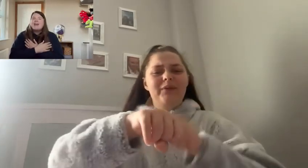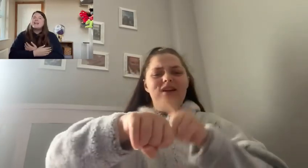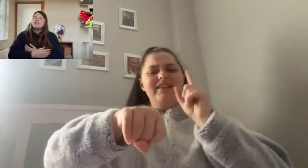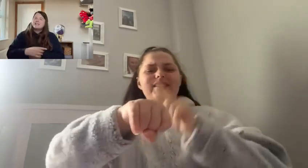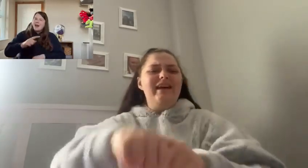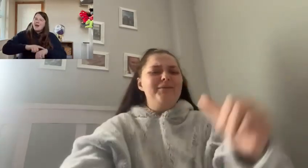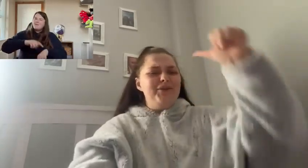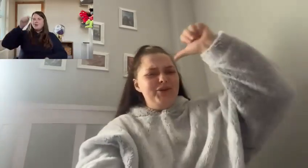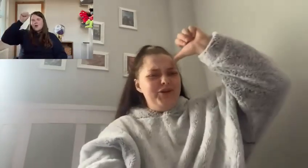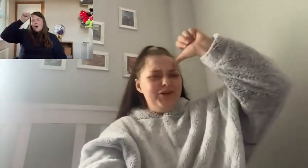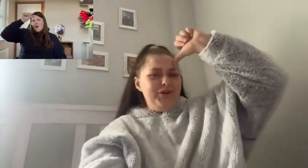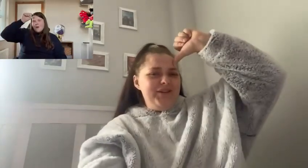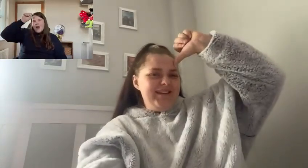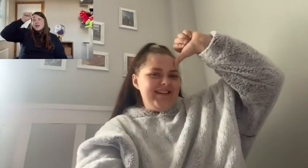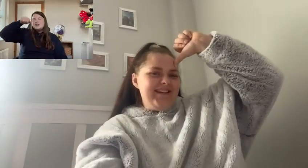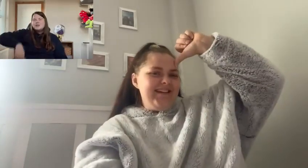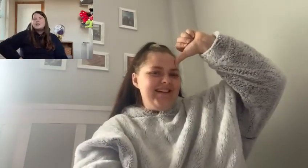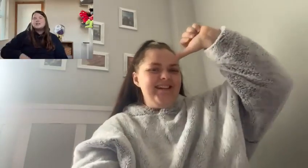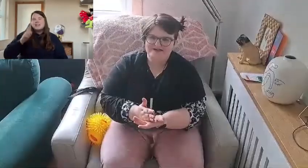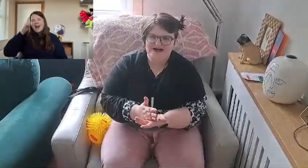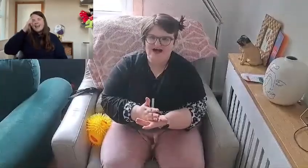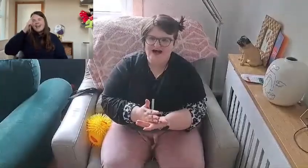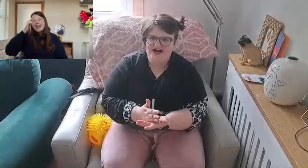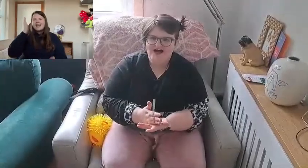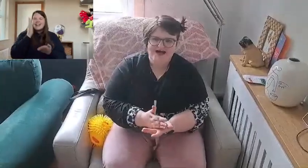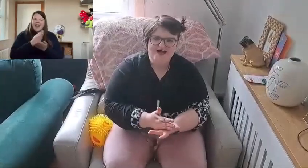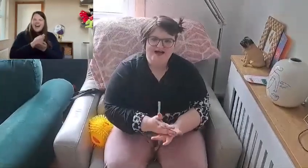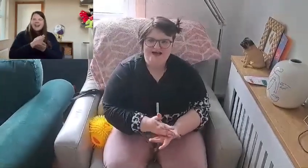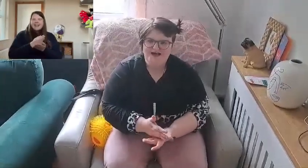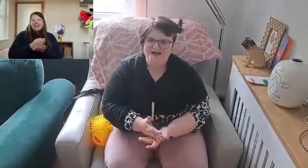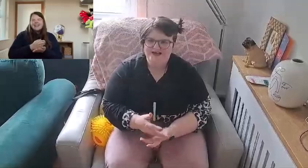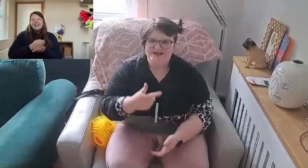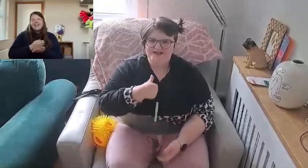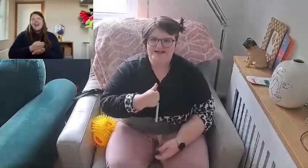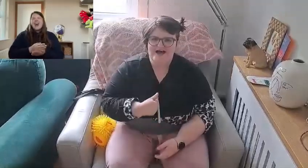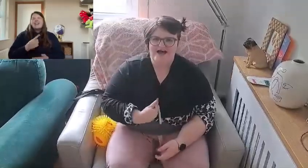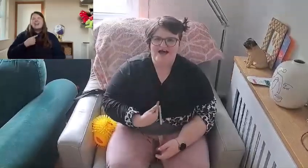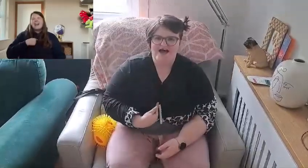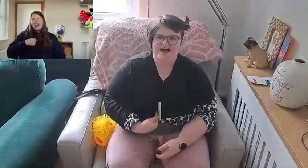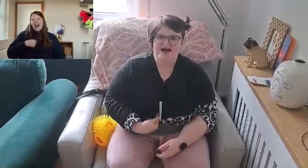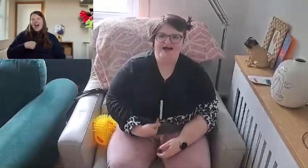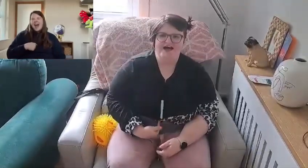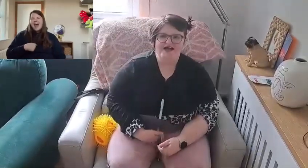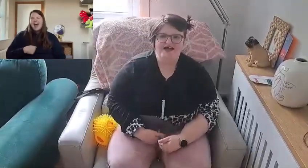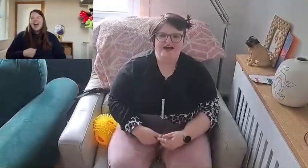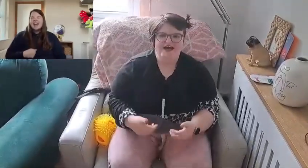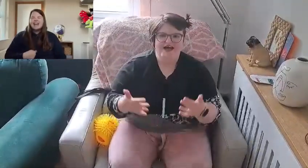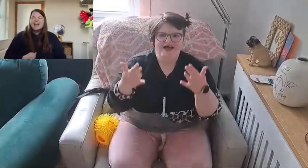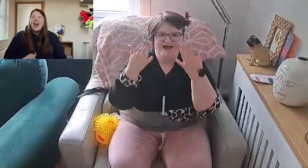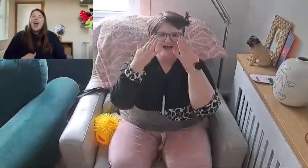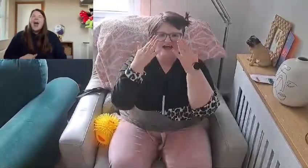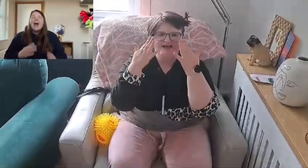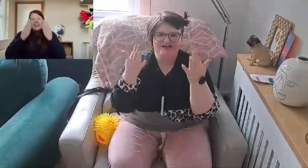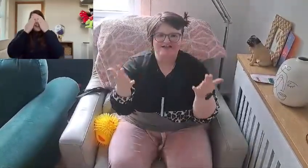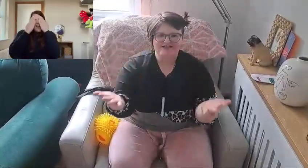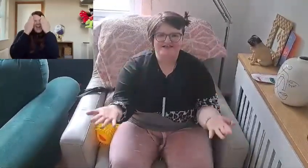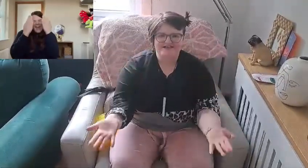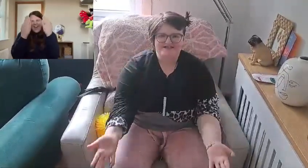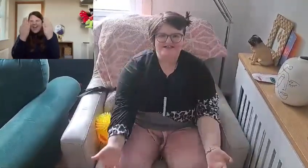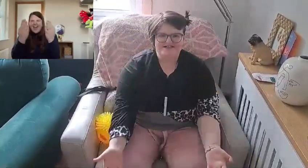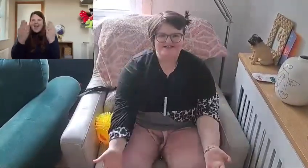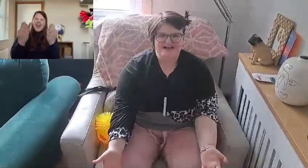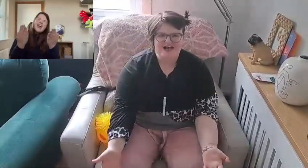You just gotta ignite the light, and